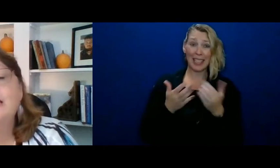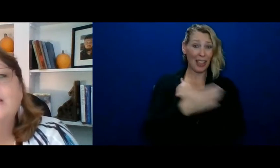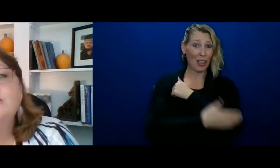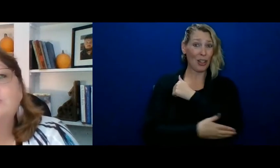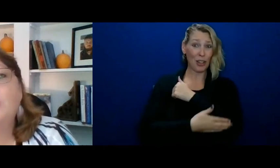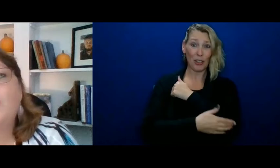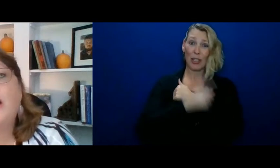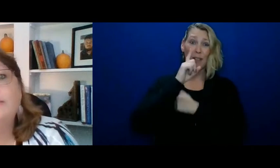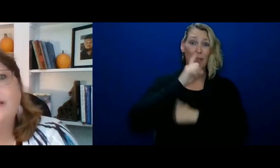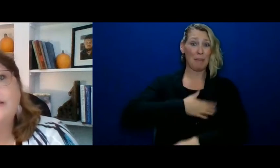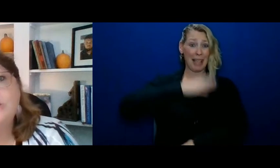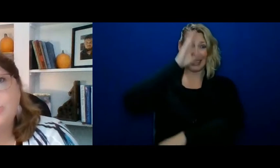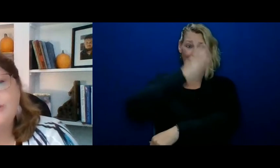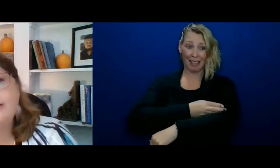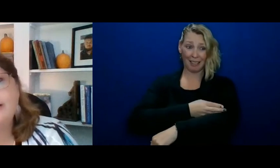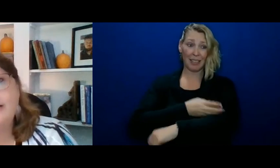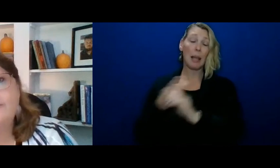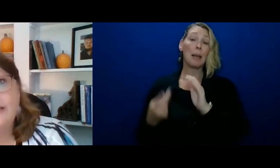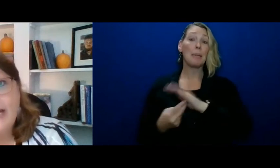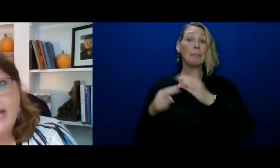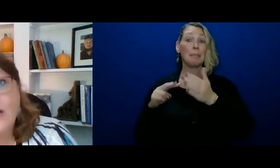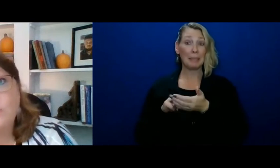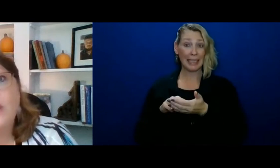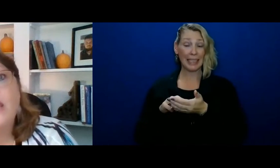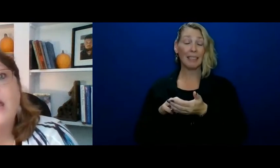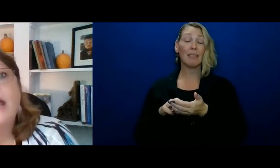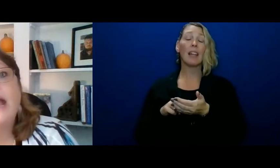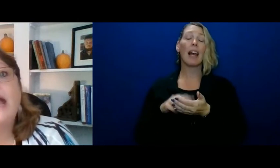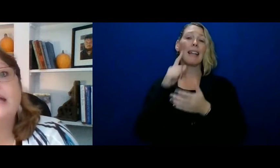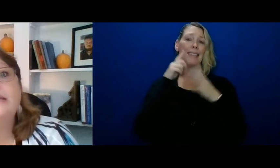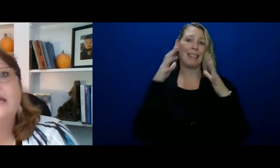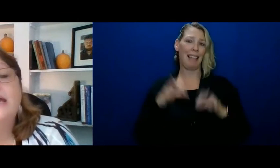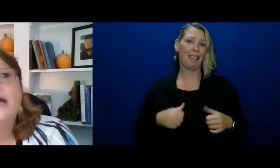sons. So, I made the choice to live in town.